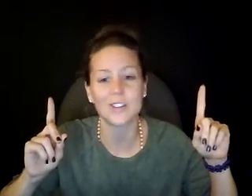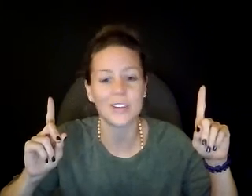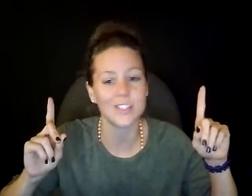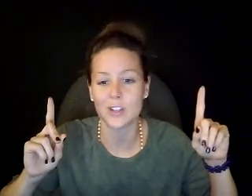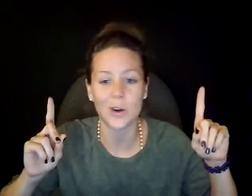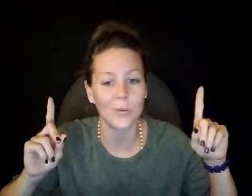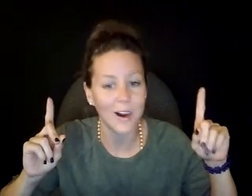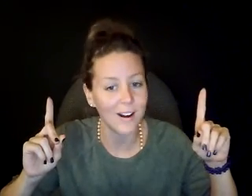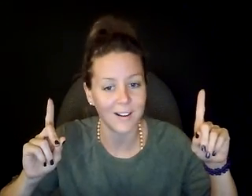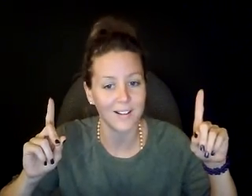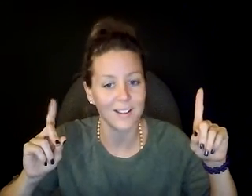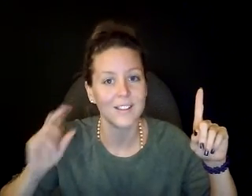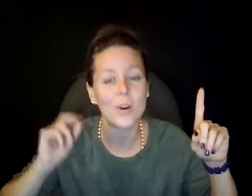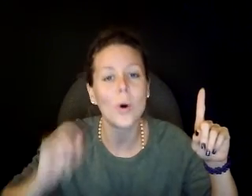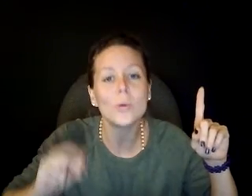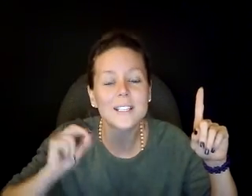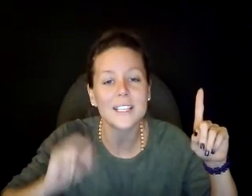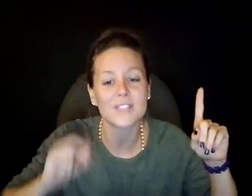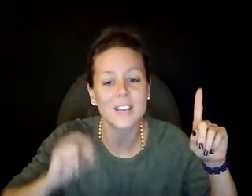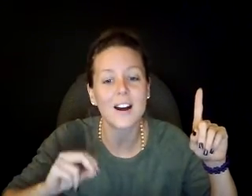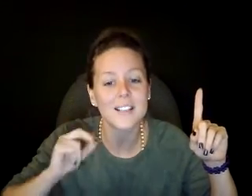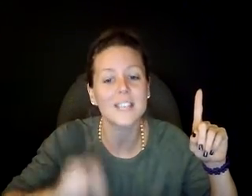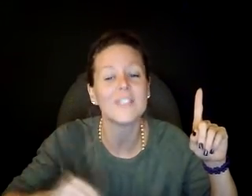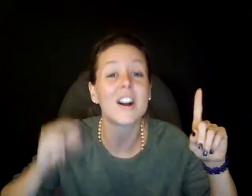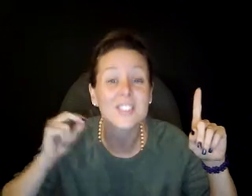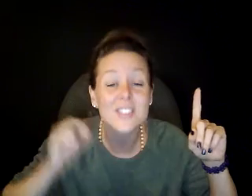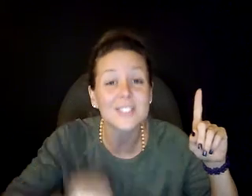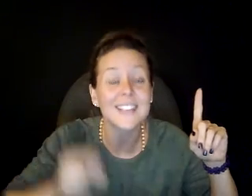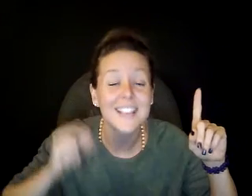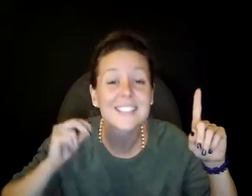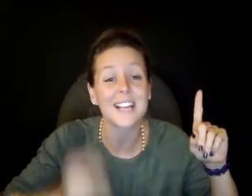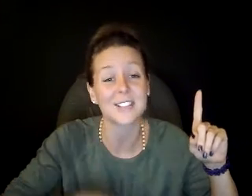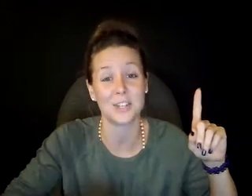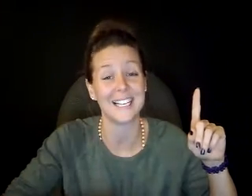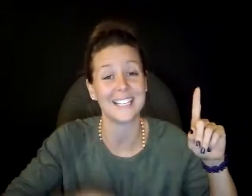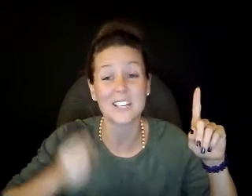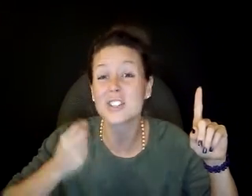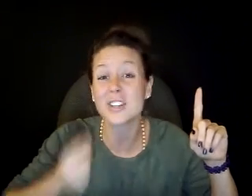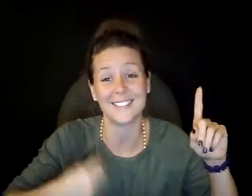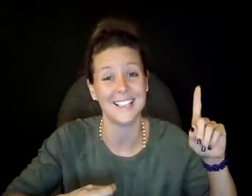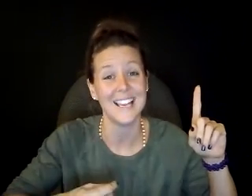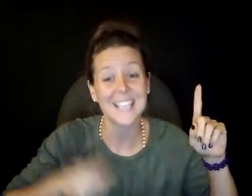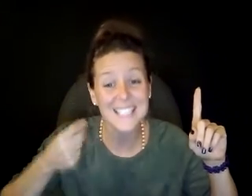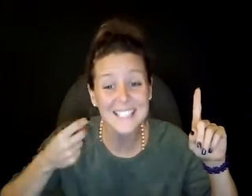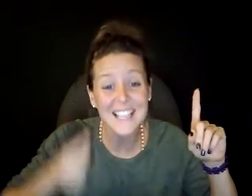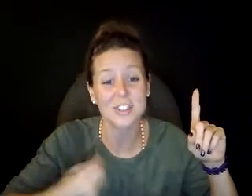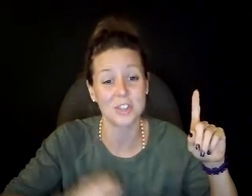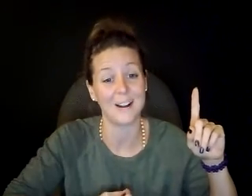and there is no wrong. The holy gifts that God has given are certain sanctuary. They are certain. And it is a sanctuary.